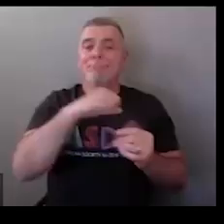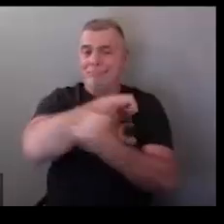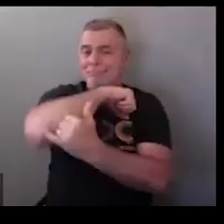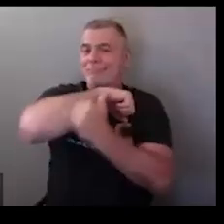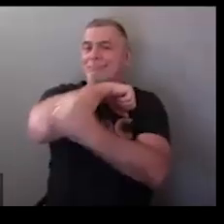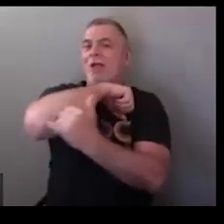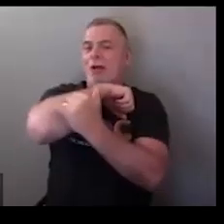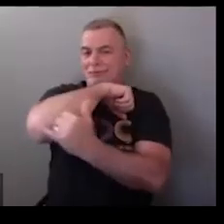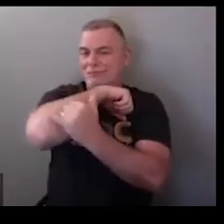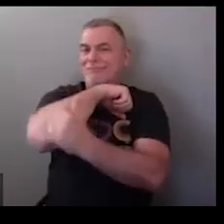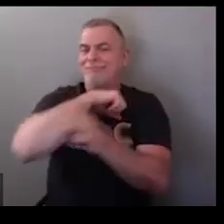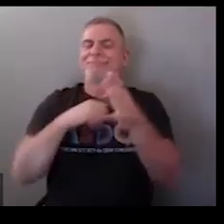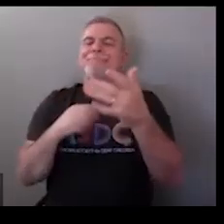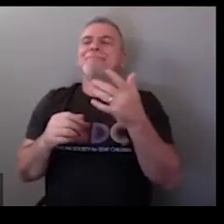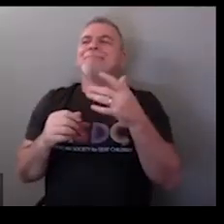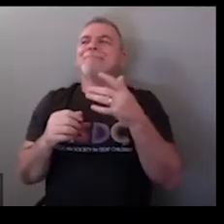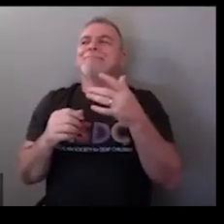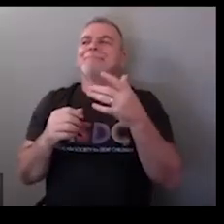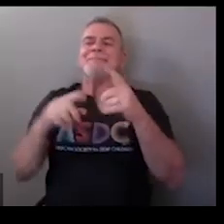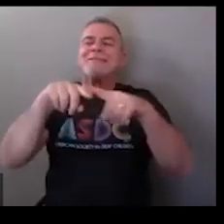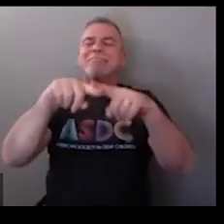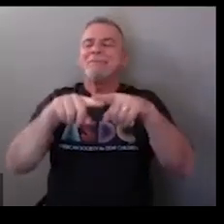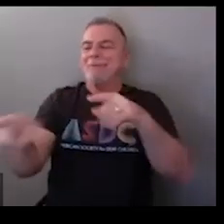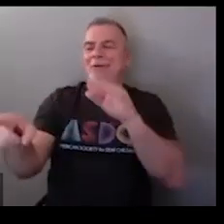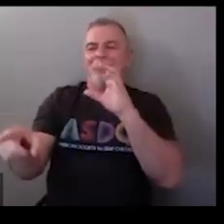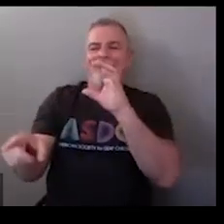you do see that people will do that sometimes